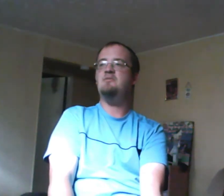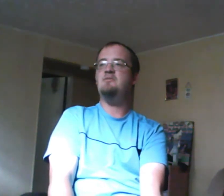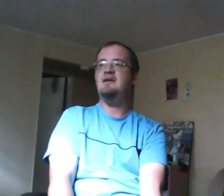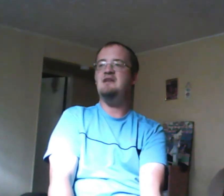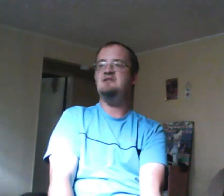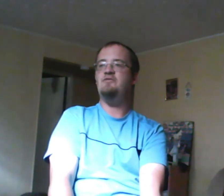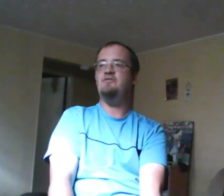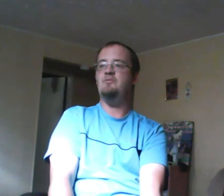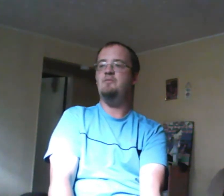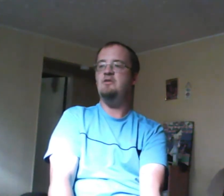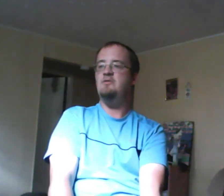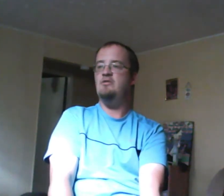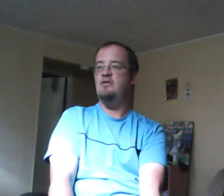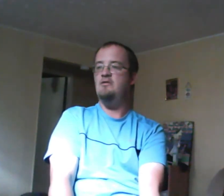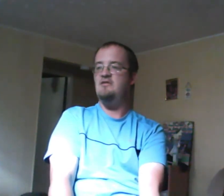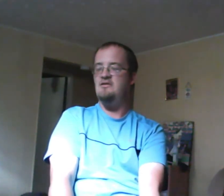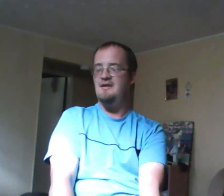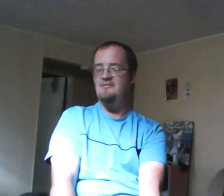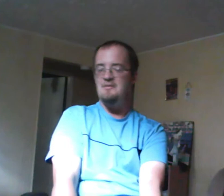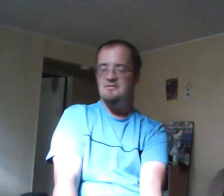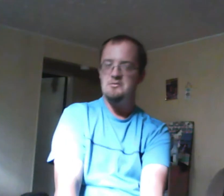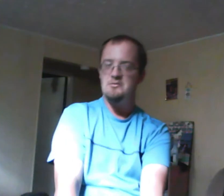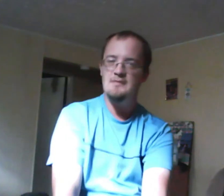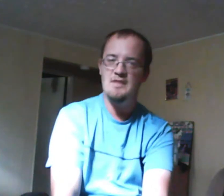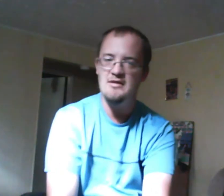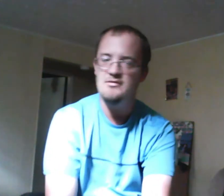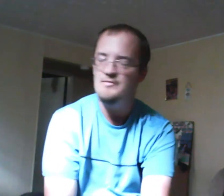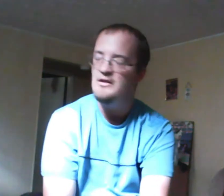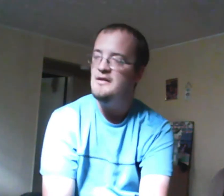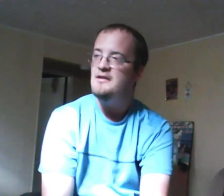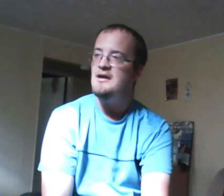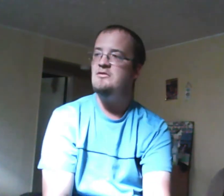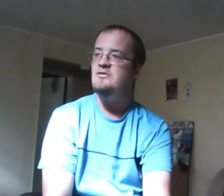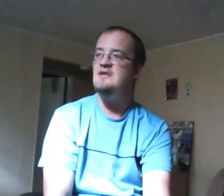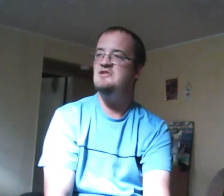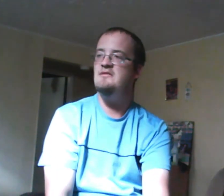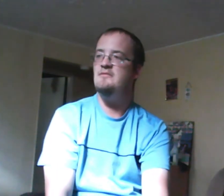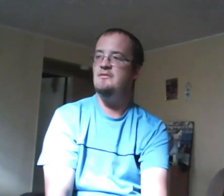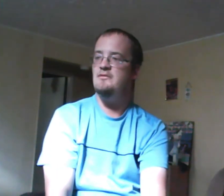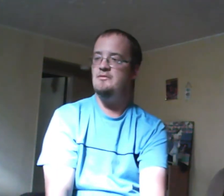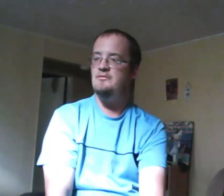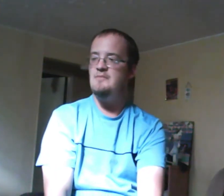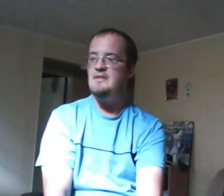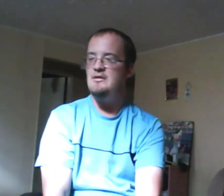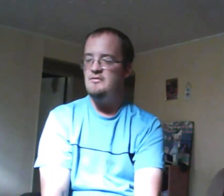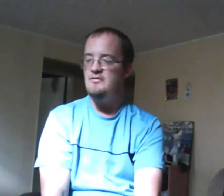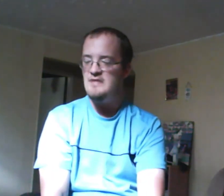for multiple sclerosis MS so that she could get better with her knee and